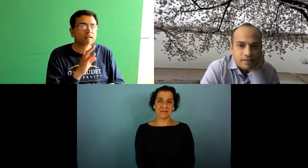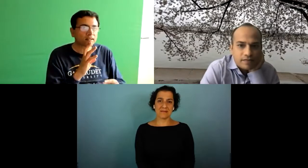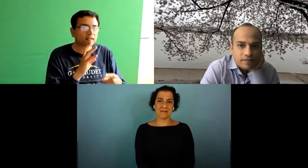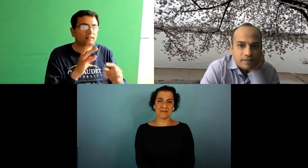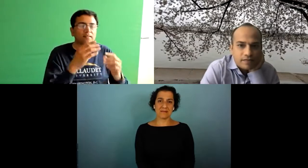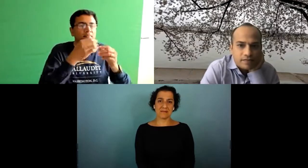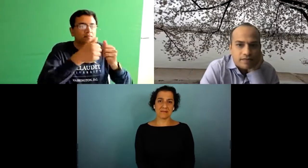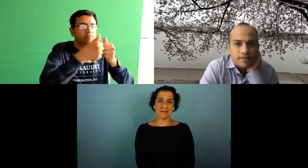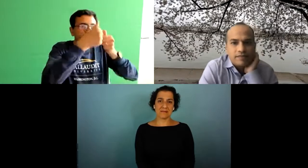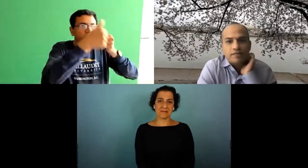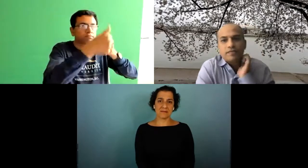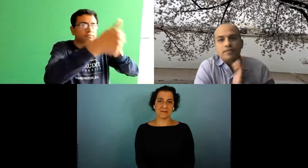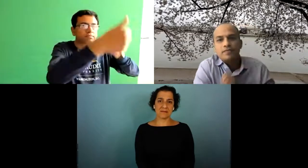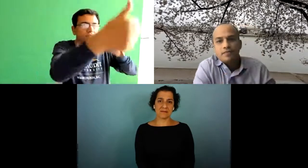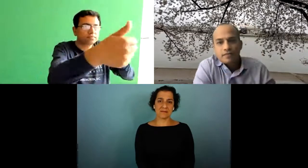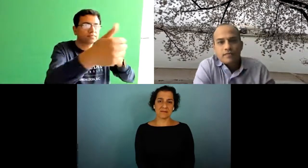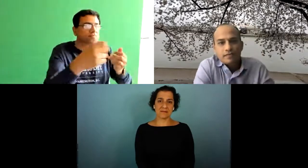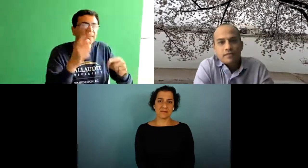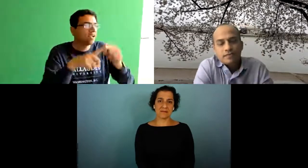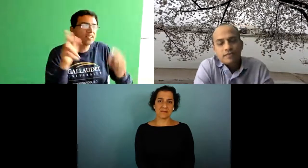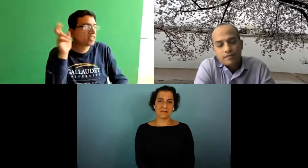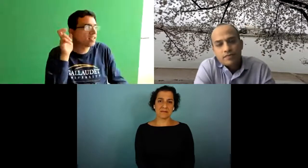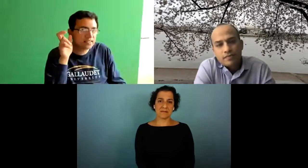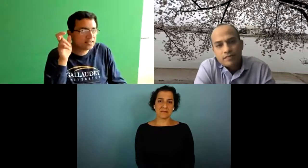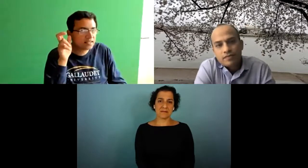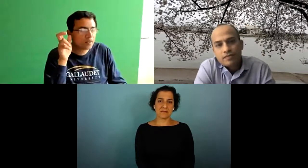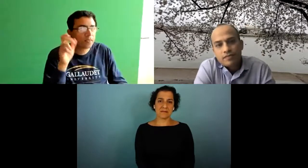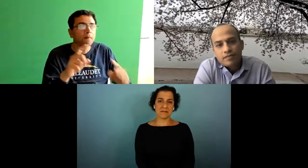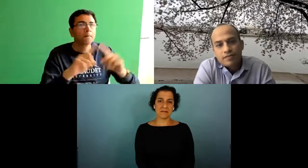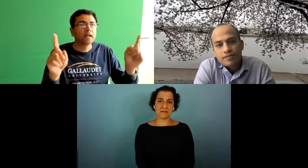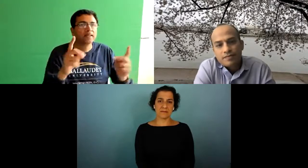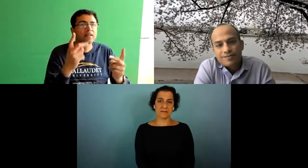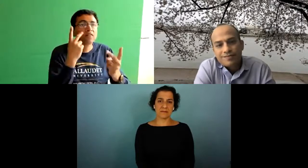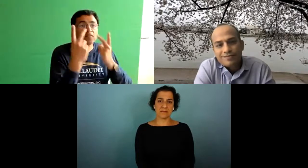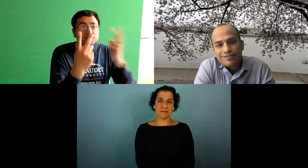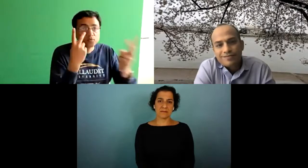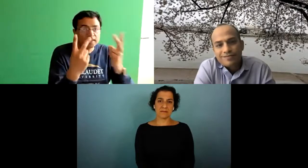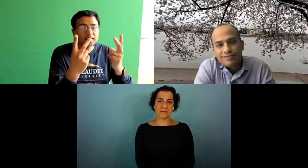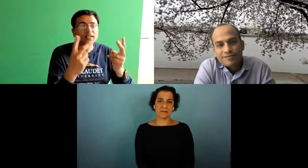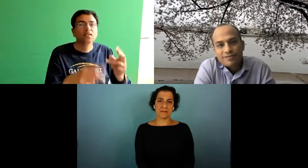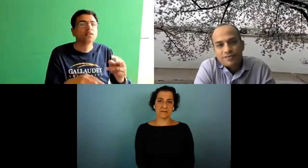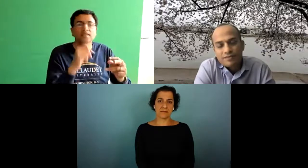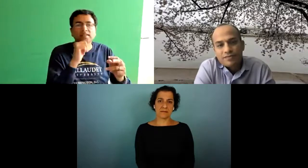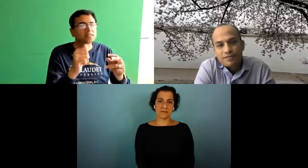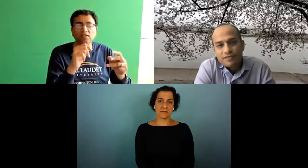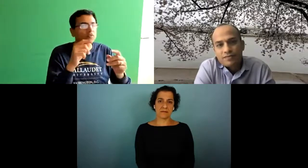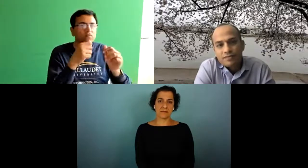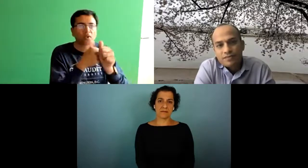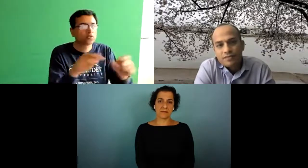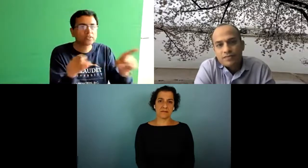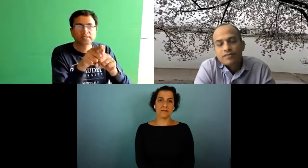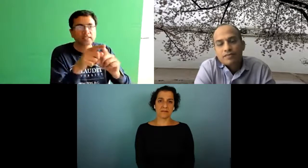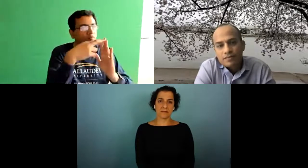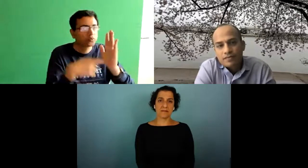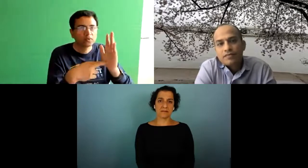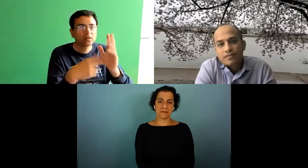could whisper when you're speaking and only allow maybe the person just a few feet away from you would be within